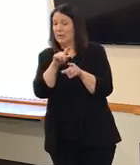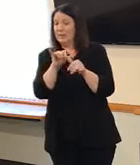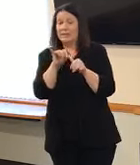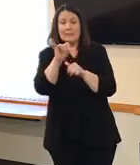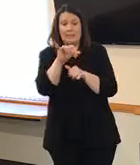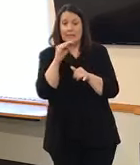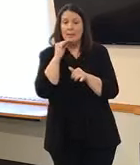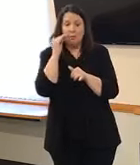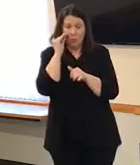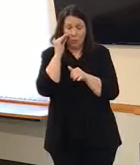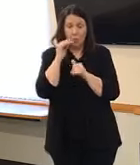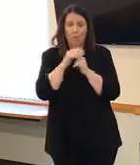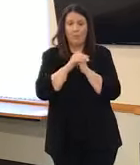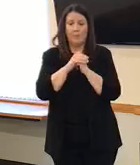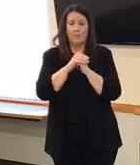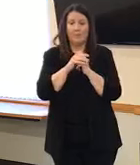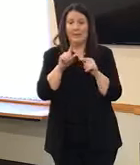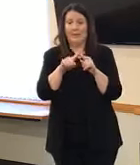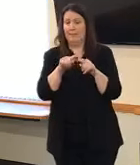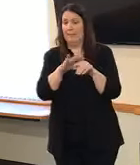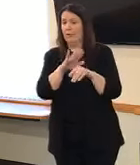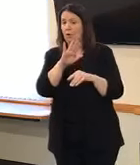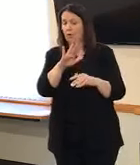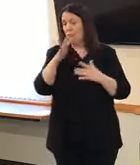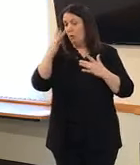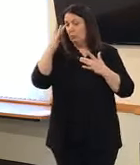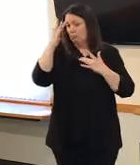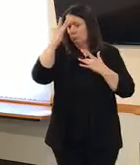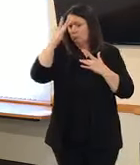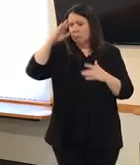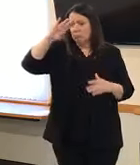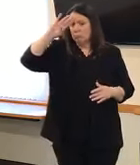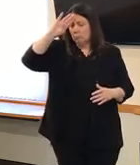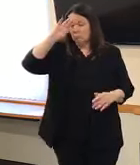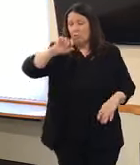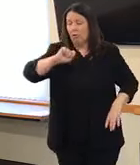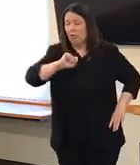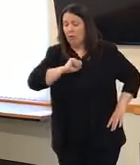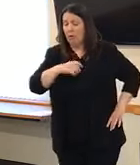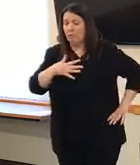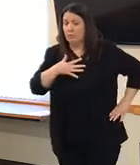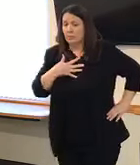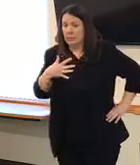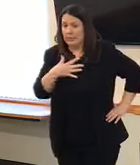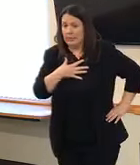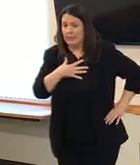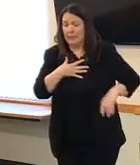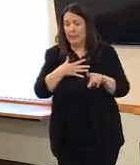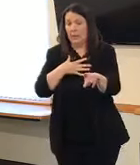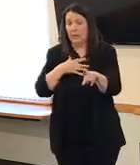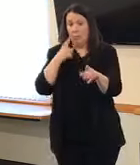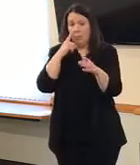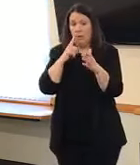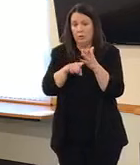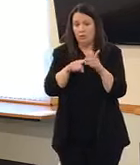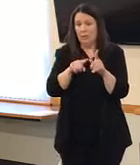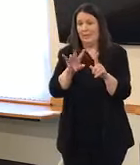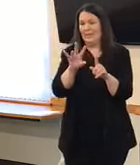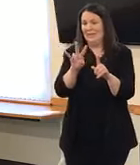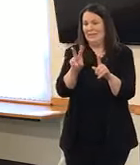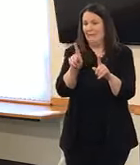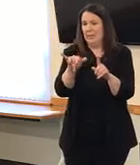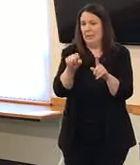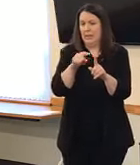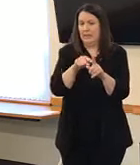And depending on your symptoms, from the day of onset, it is seven days post your